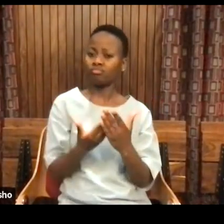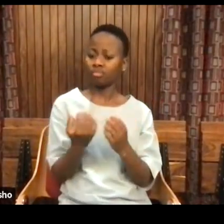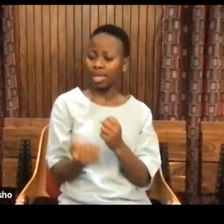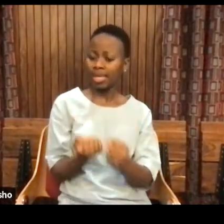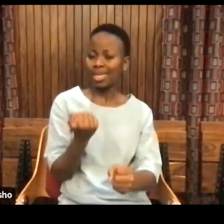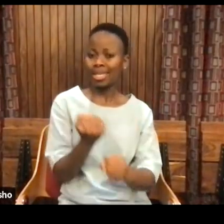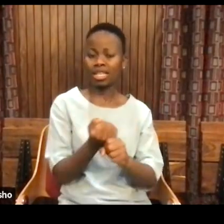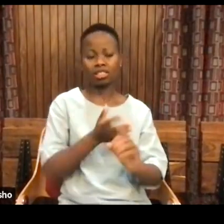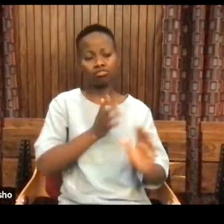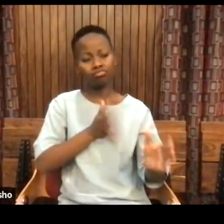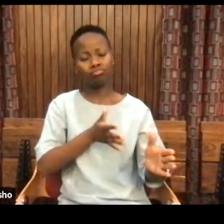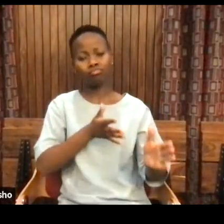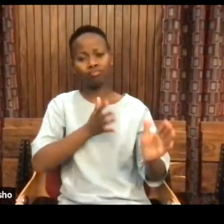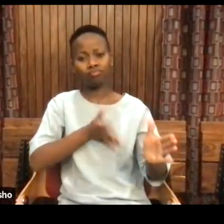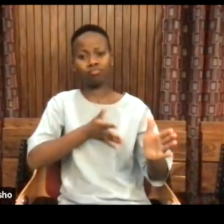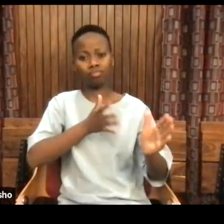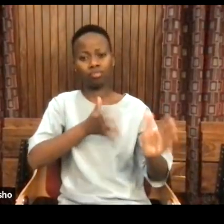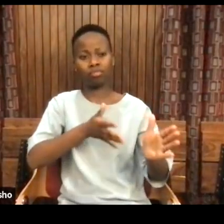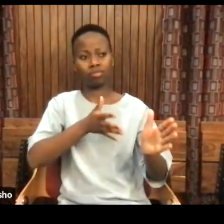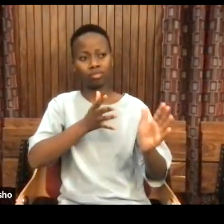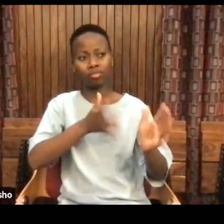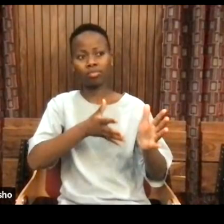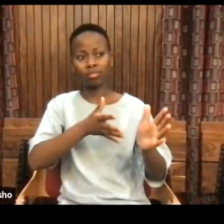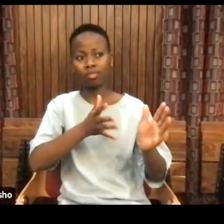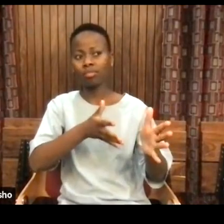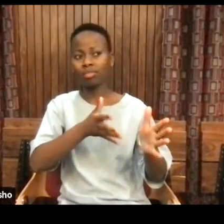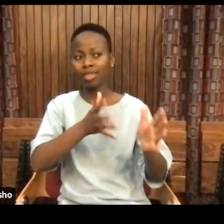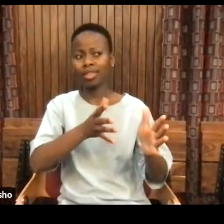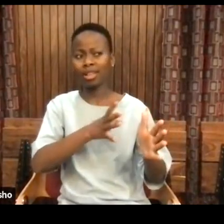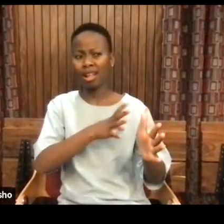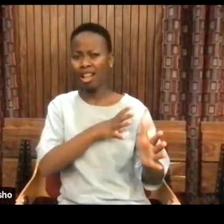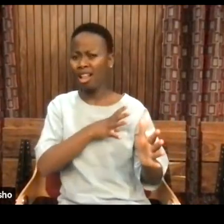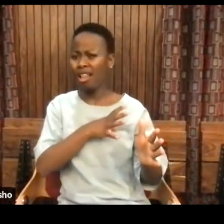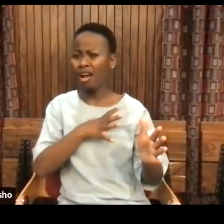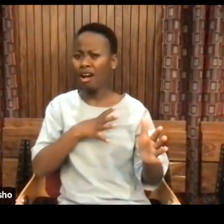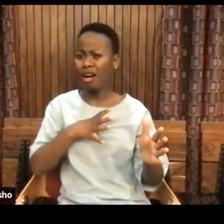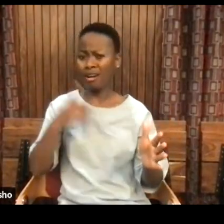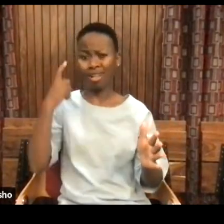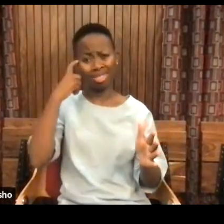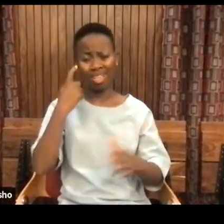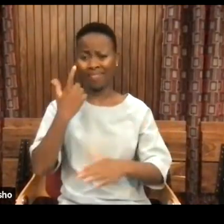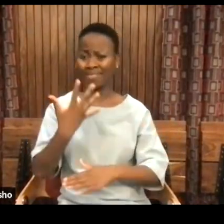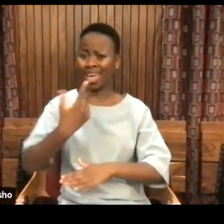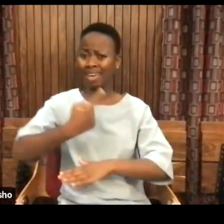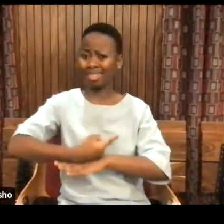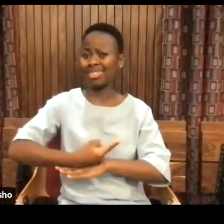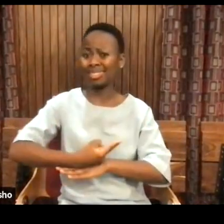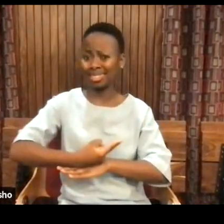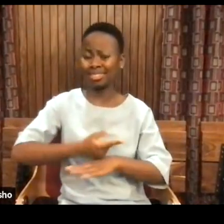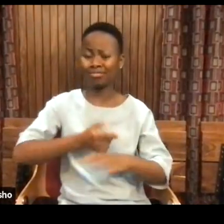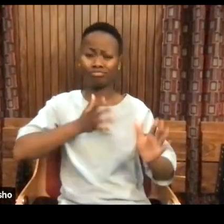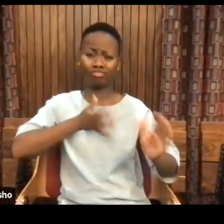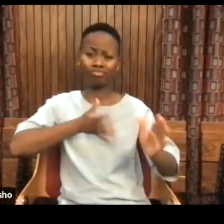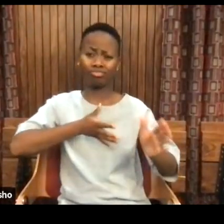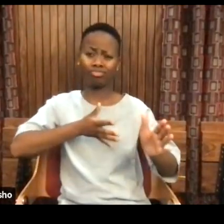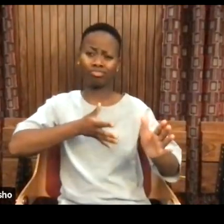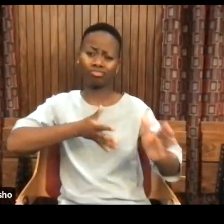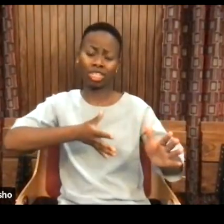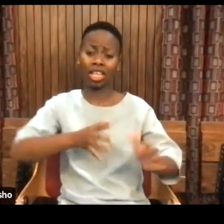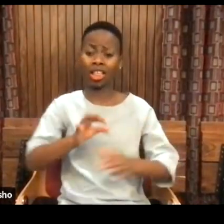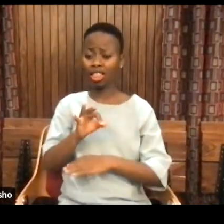another. I think the longest period of not communicating with one another may have been five days, over 30 years.